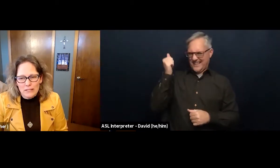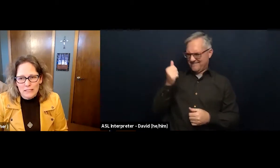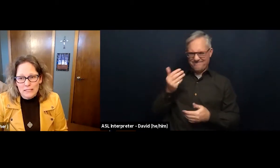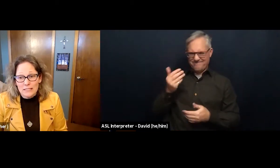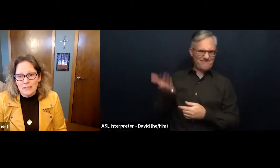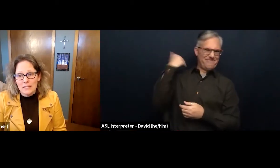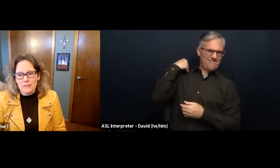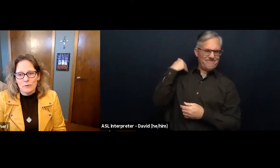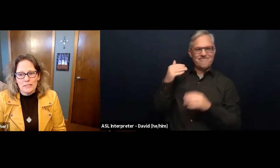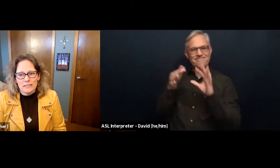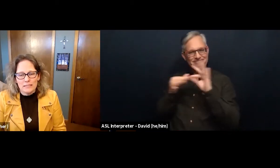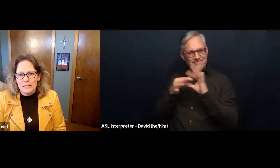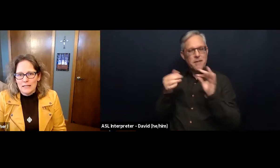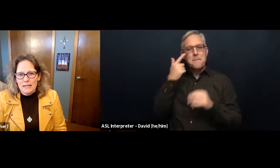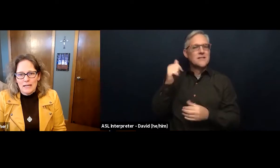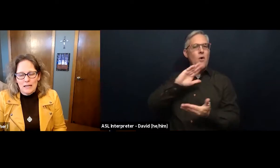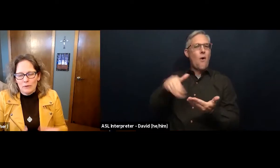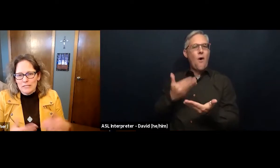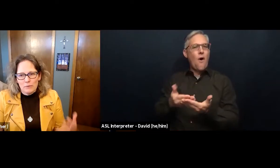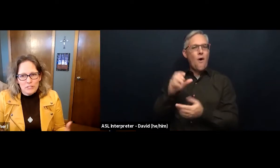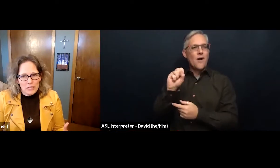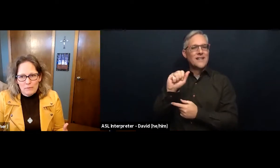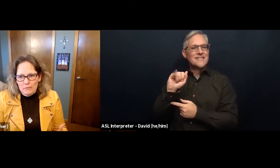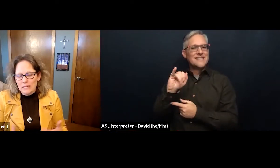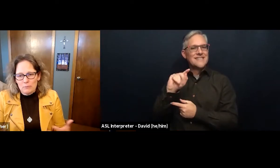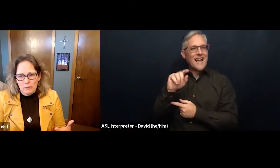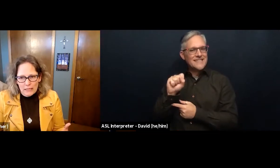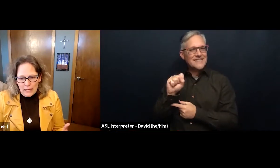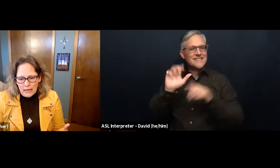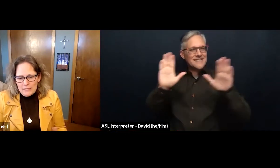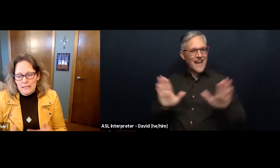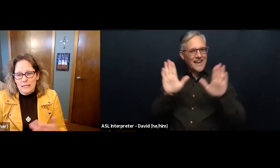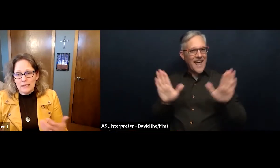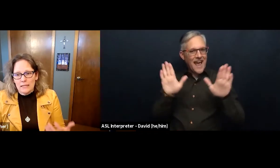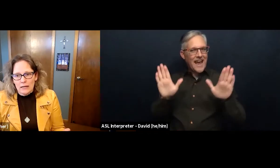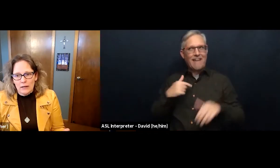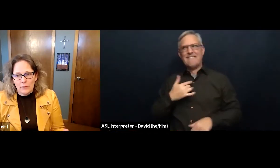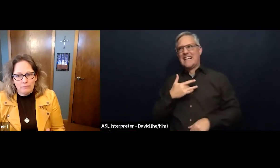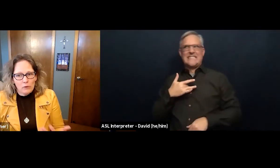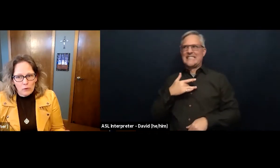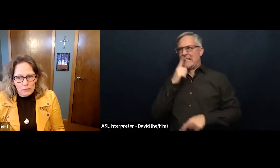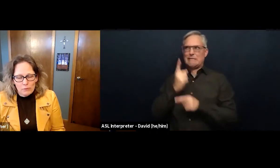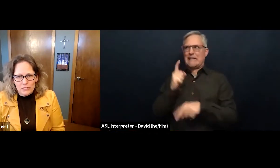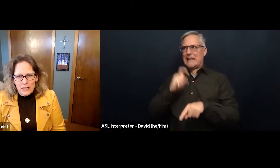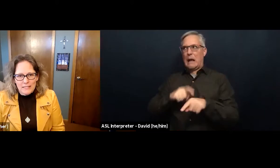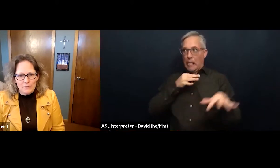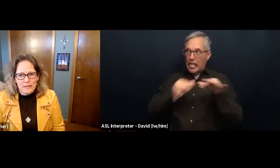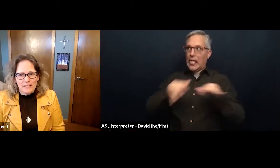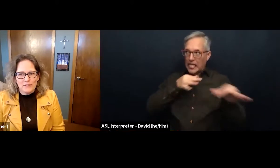Saints Sunday. So we didn't, I didn't want to take a bunch of time explaining that. And then Lori preached last week. And so